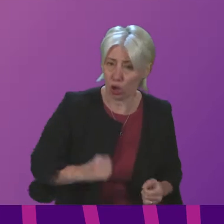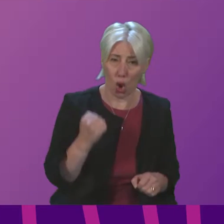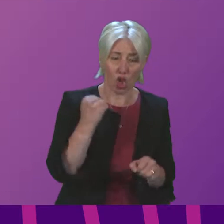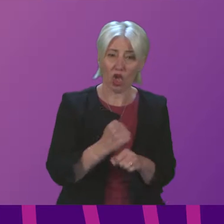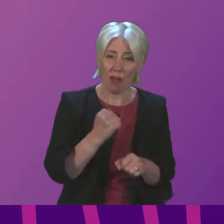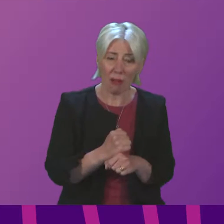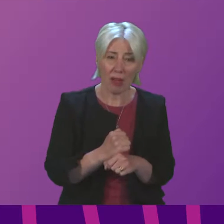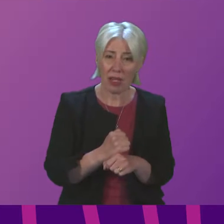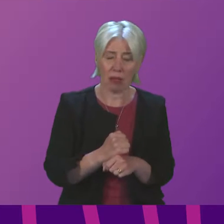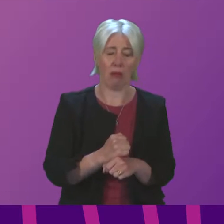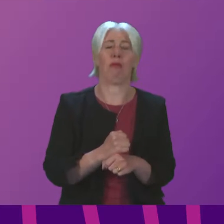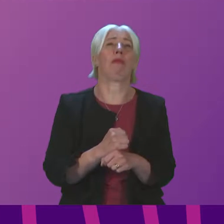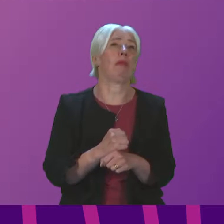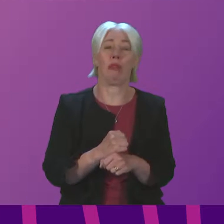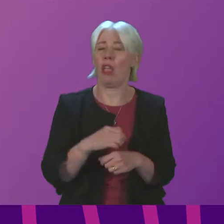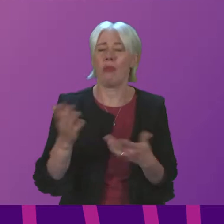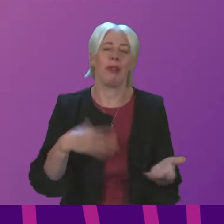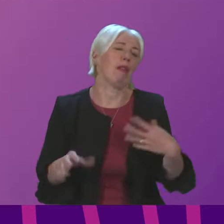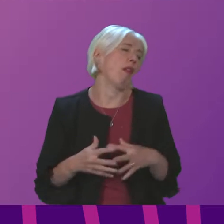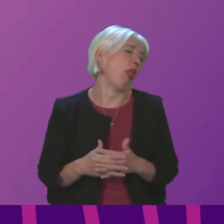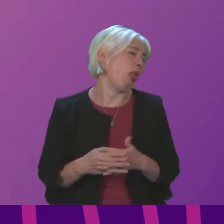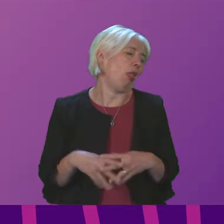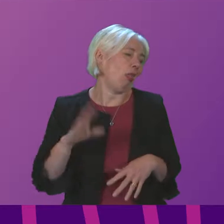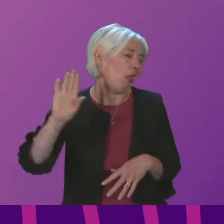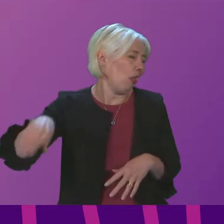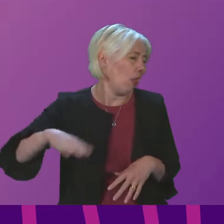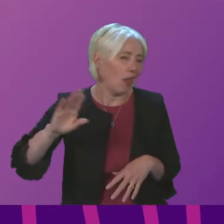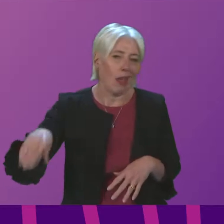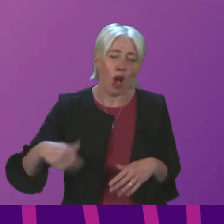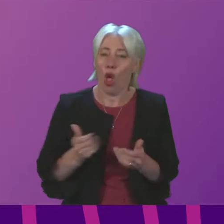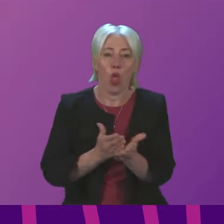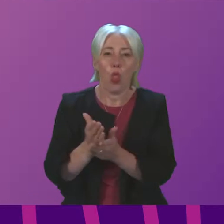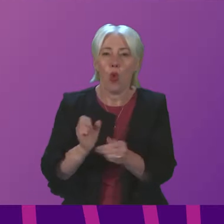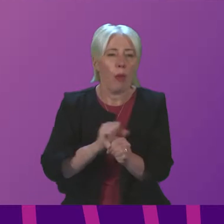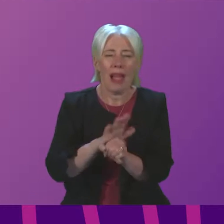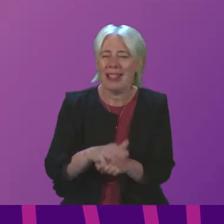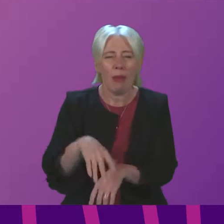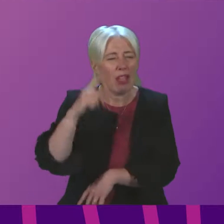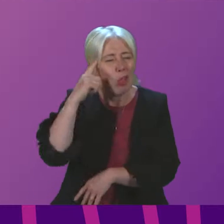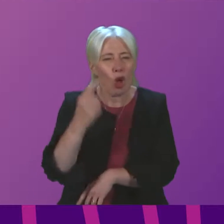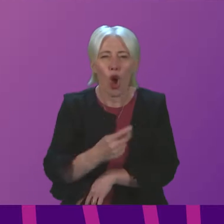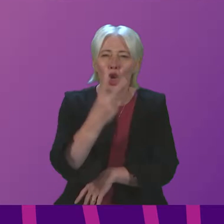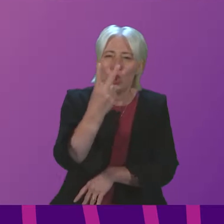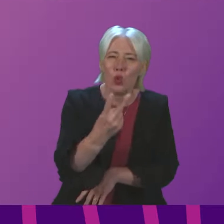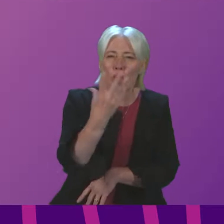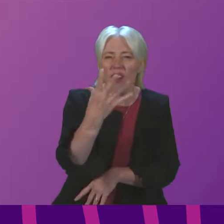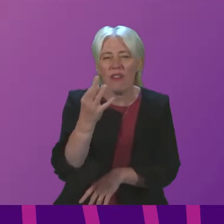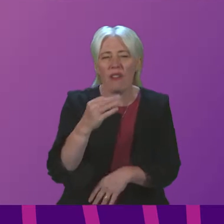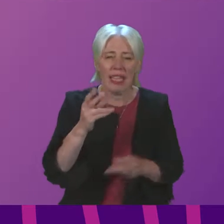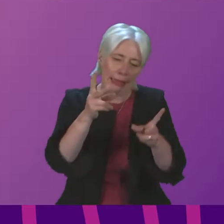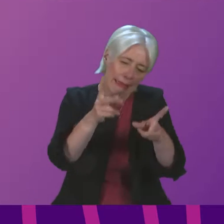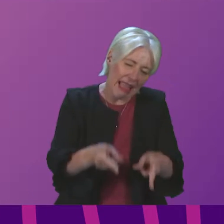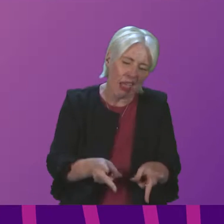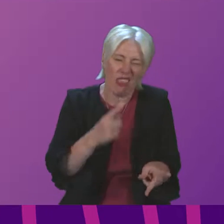Government were astonishingly complacent after they gave almost people through the pandemic. They thought that 250 deaths show